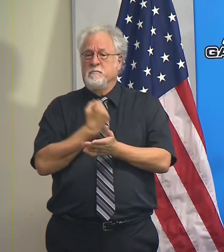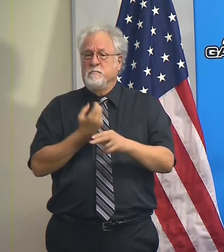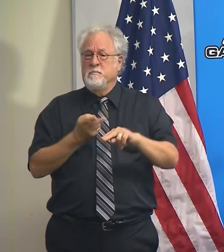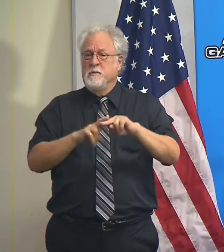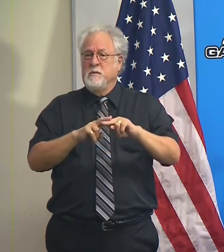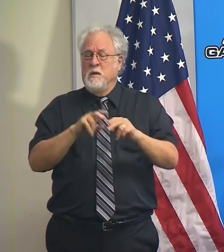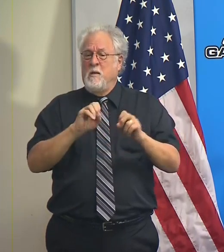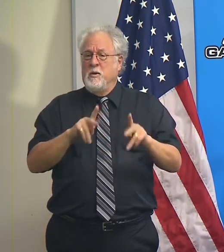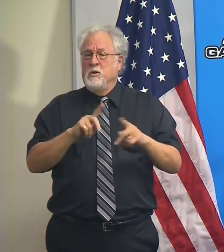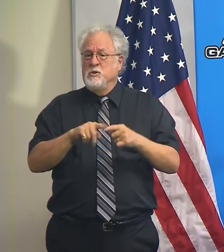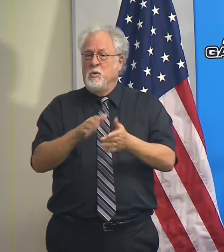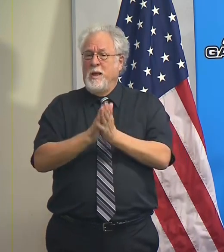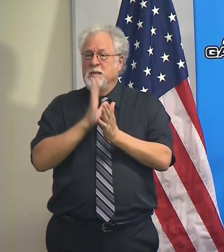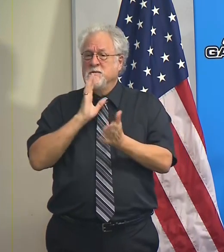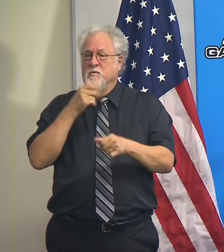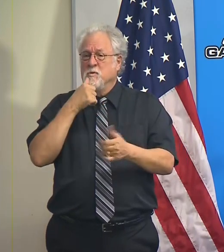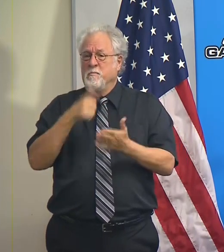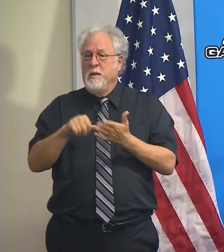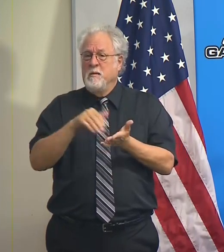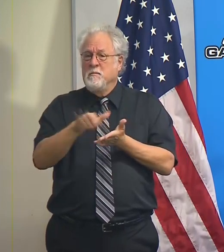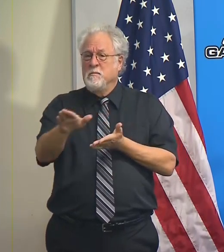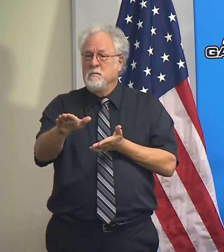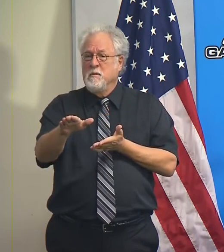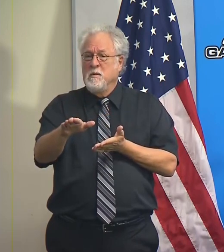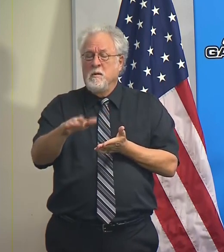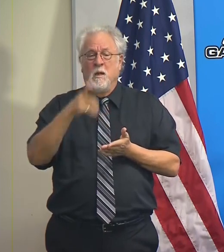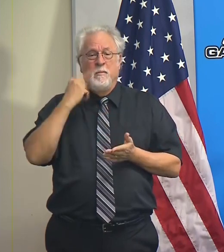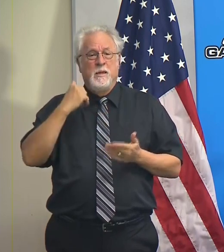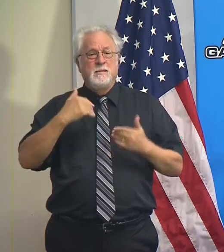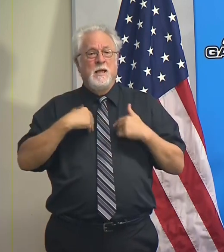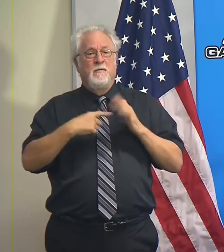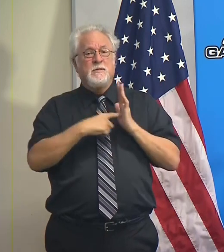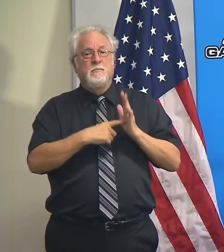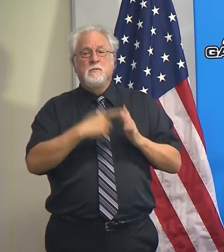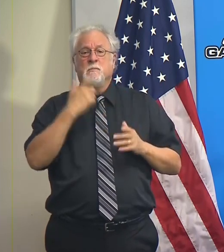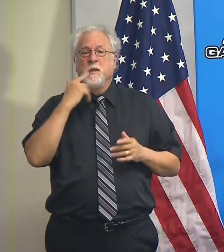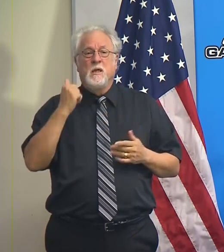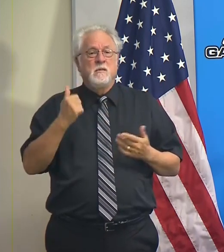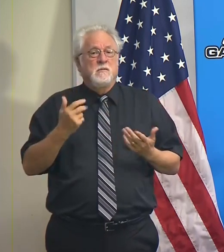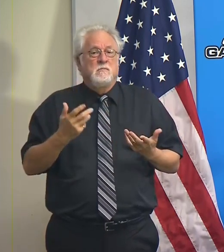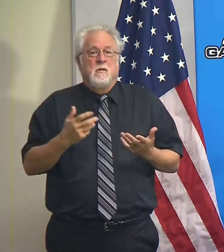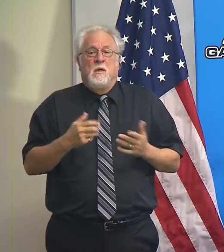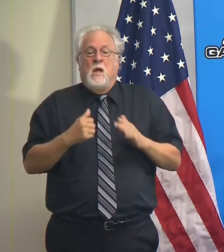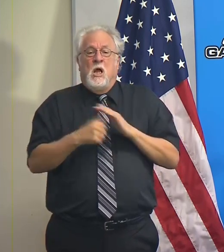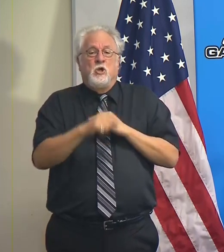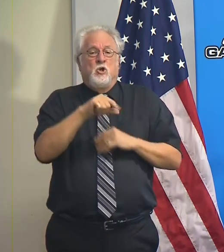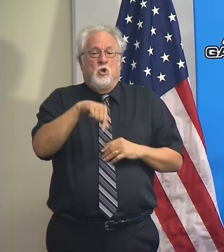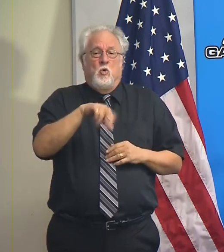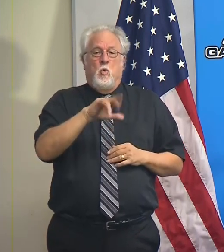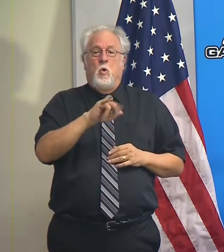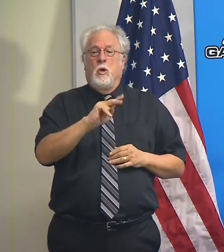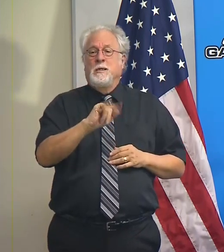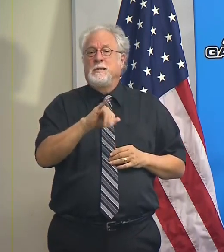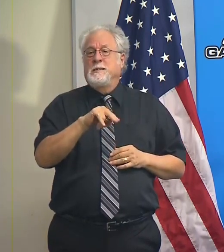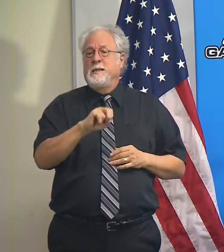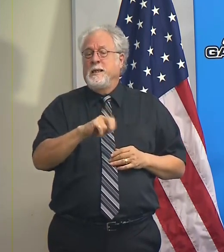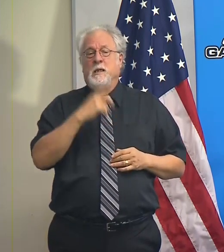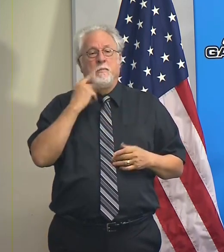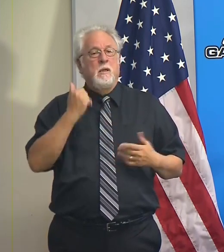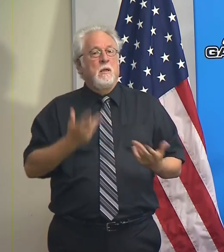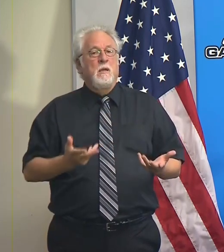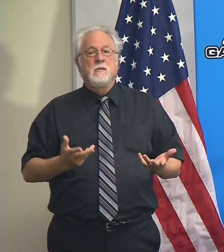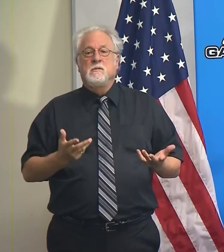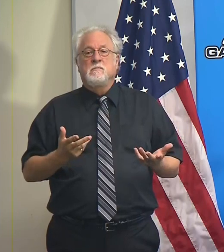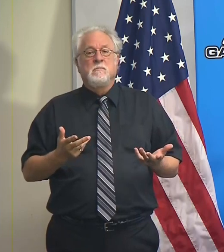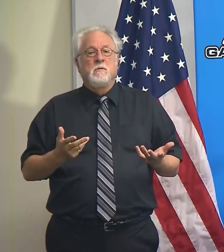to ask for a mail ballot because they're symptomatic, because they're under quarantine, because they are